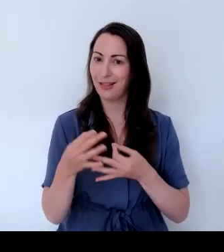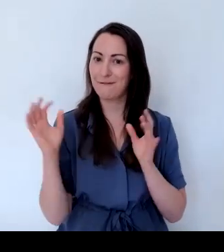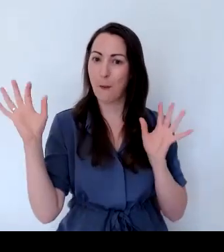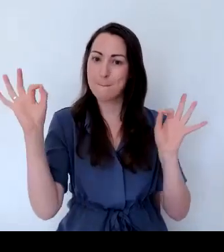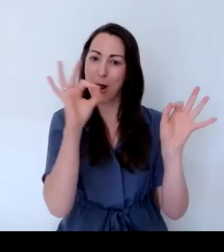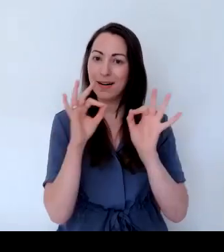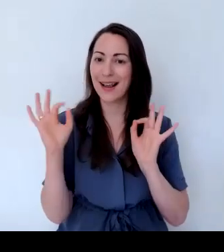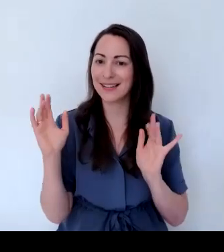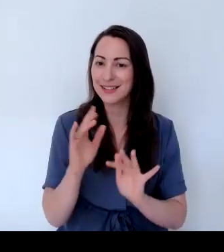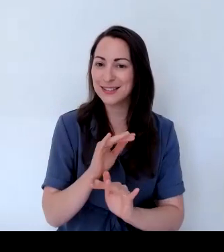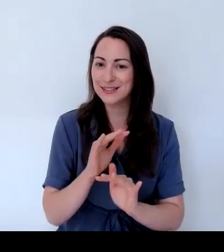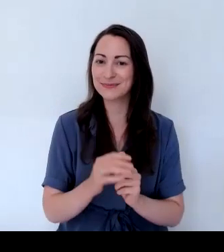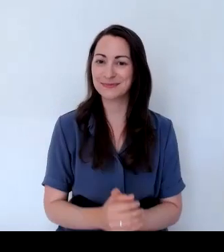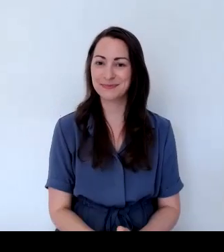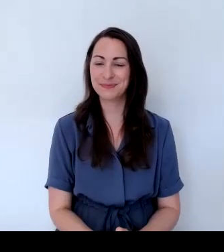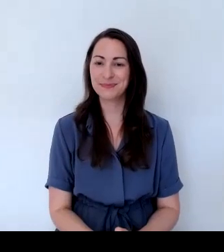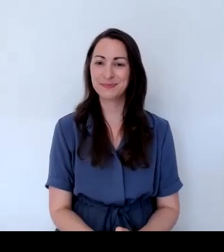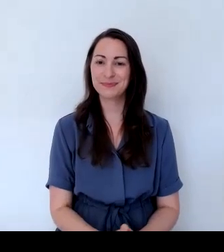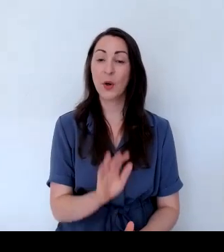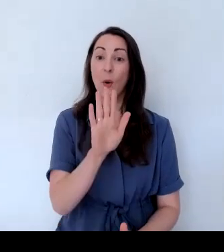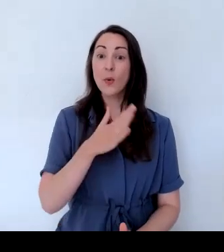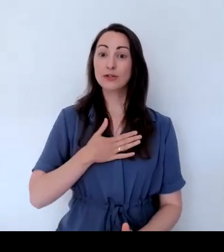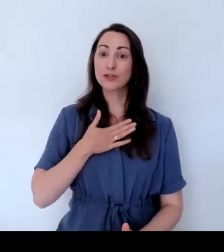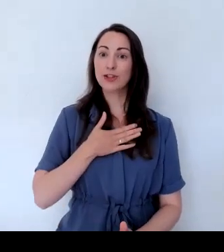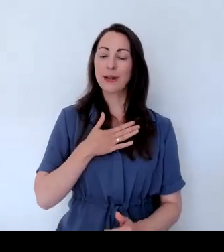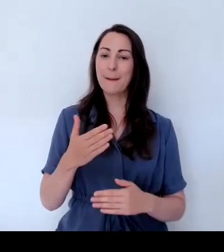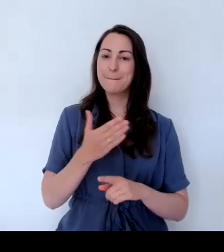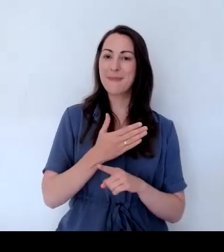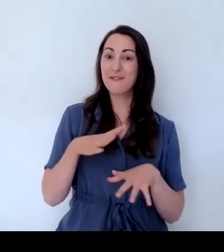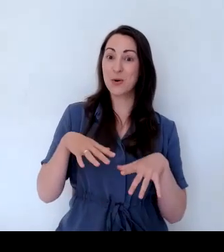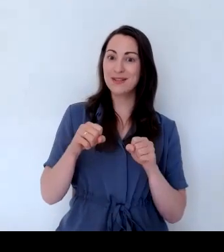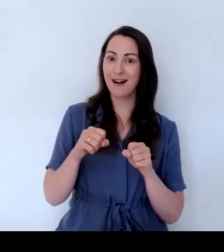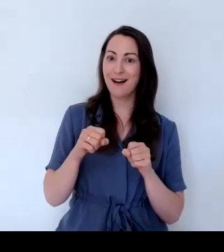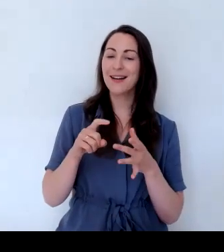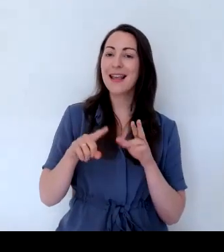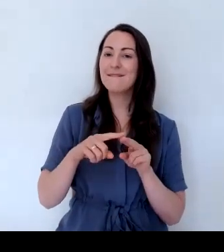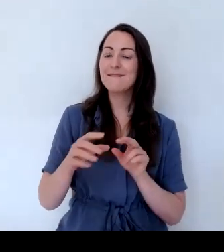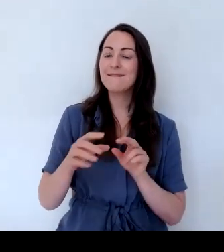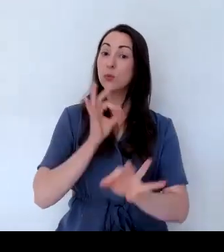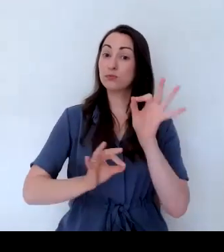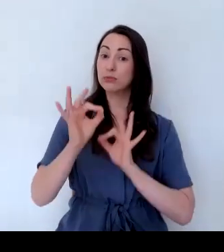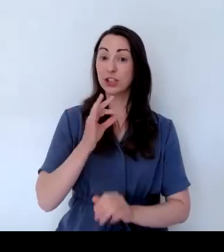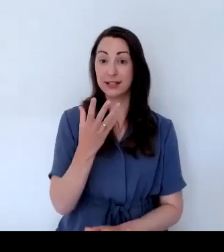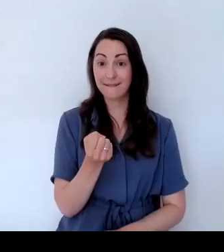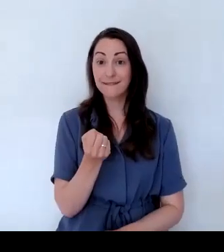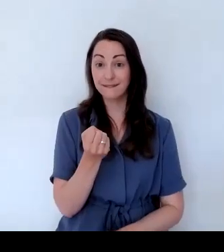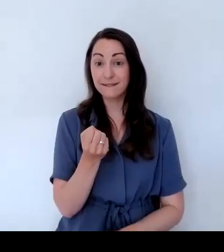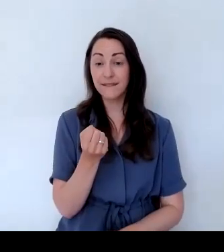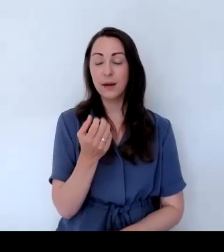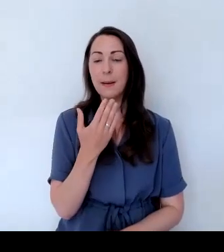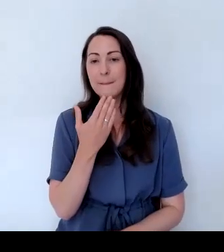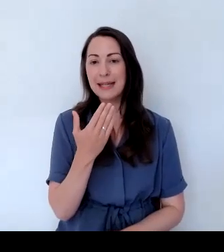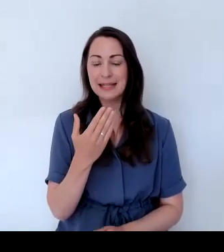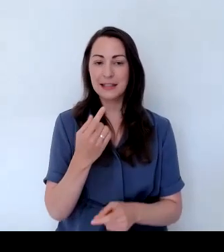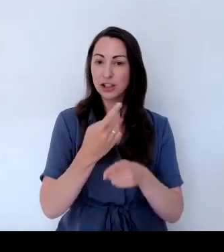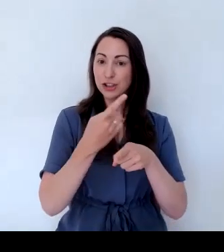Hi, thank you, Lucy. Oh, sorry, Helen, just to say before you start, if you've got any questions, pop your questions in the